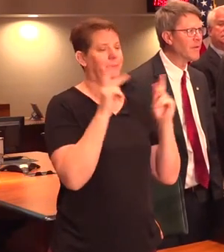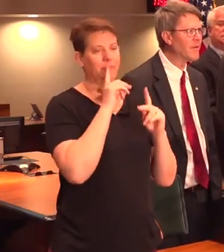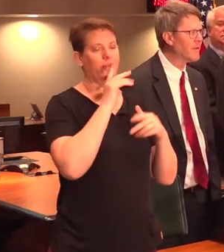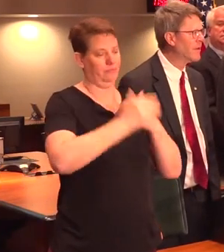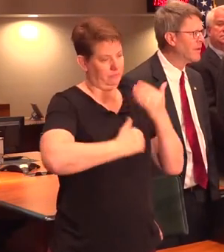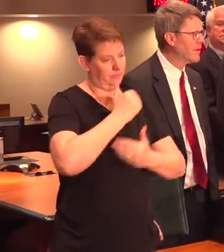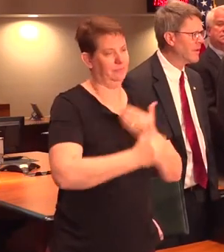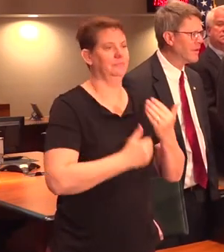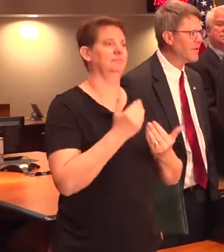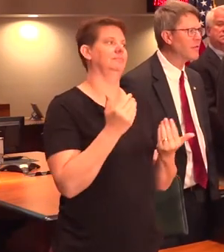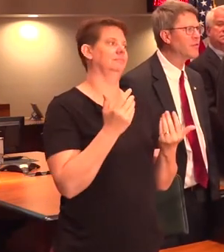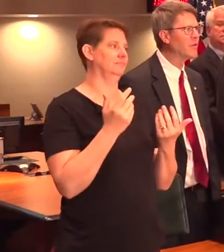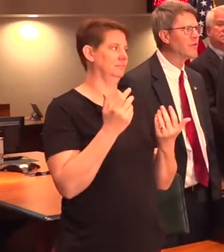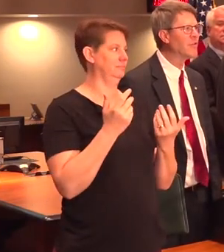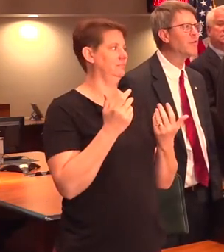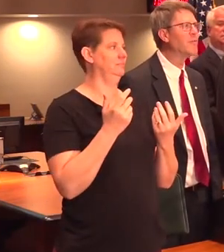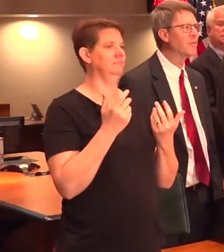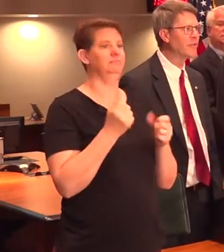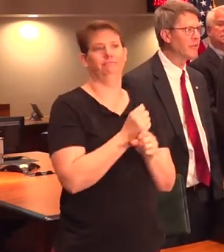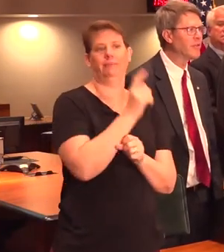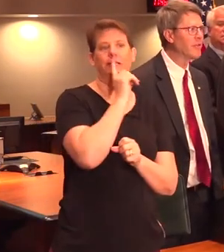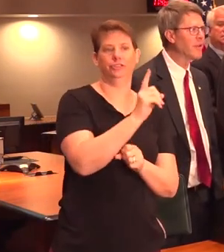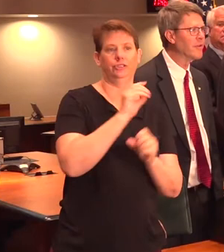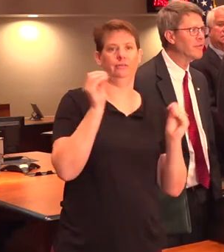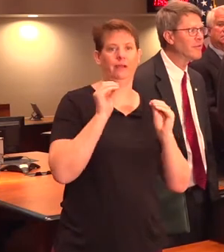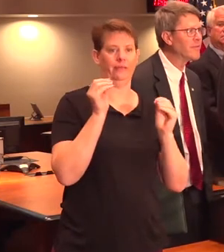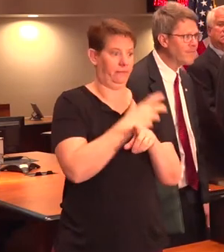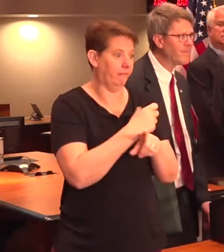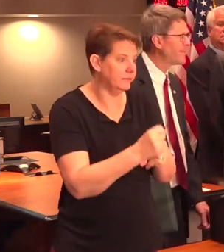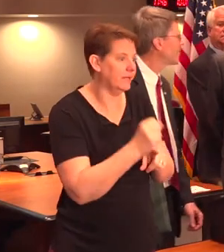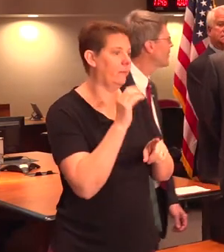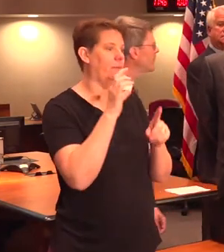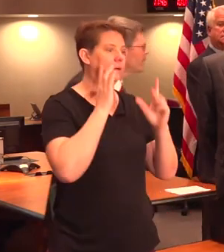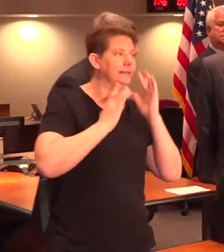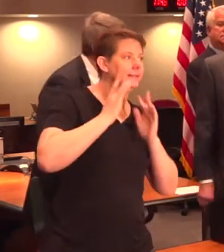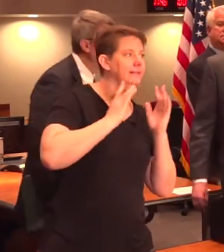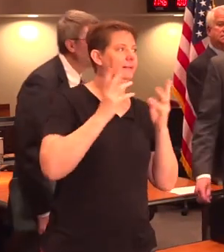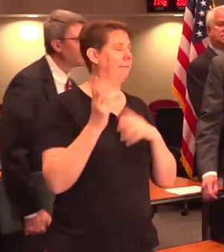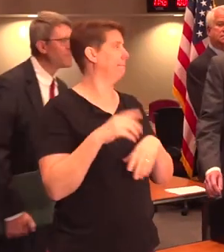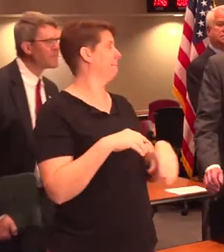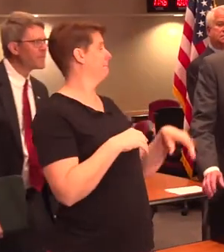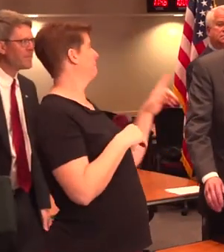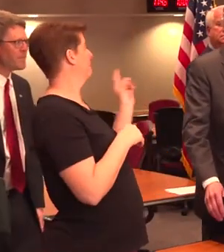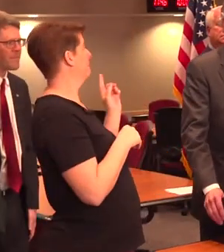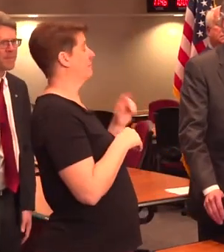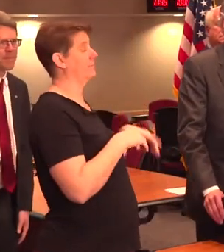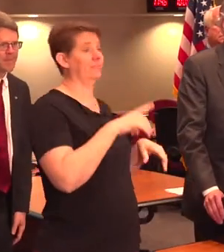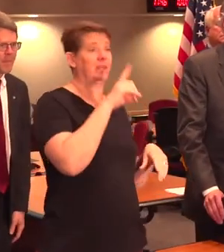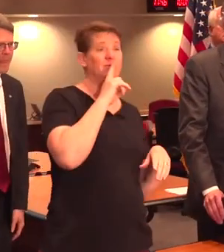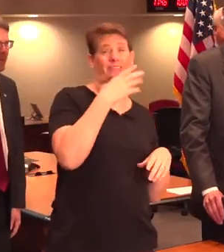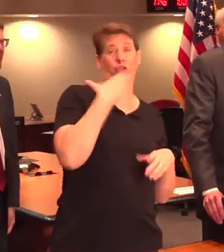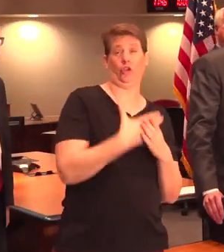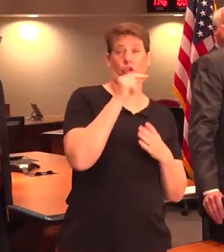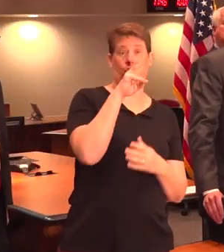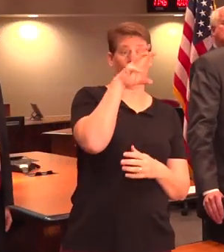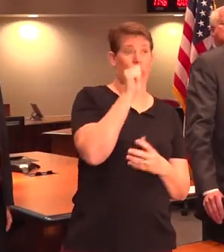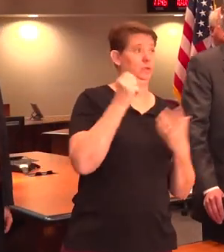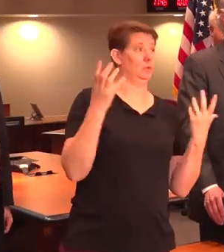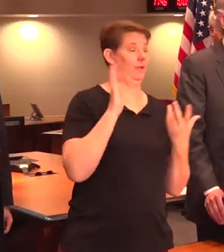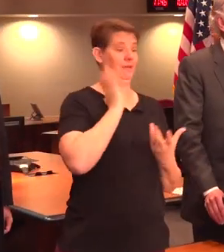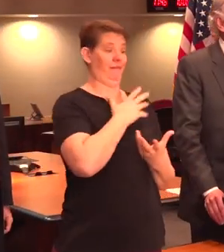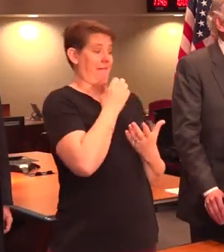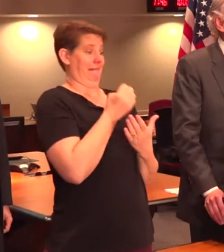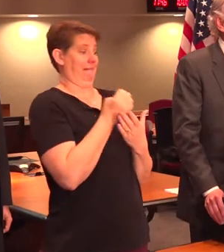no shortages or minimization of those. See, really, the good news in all this is our economy is so